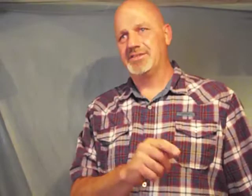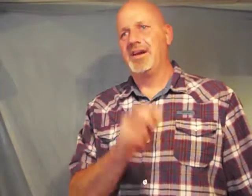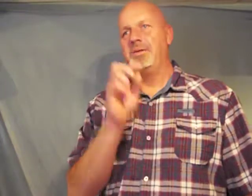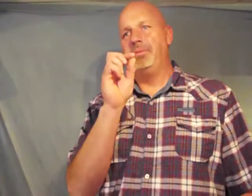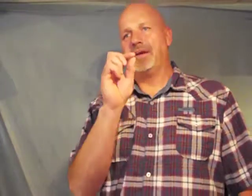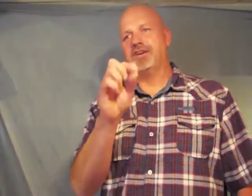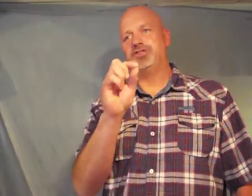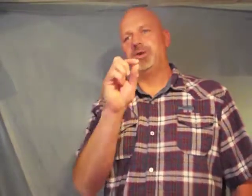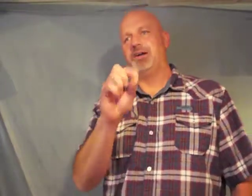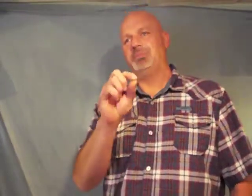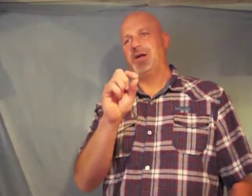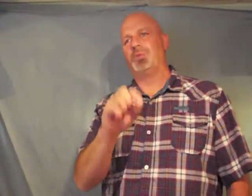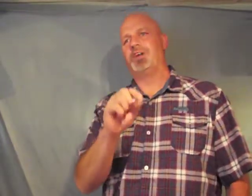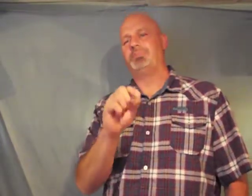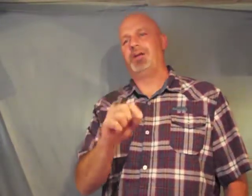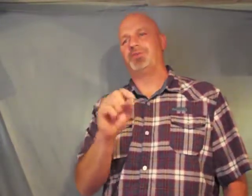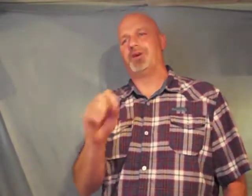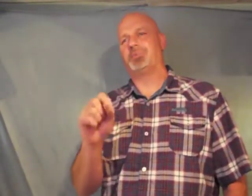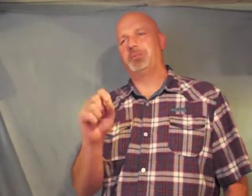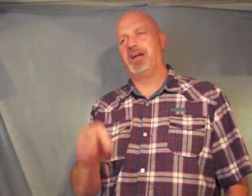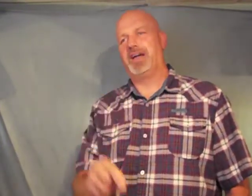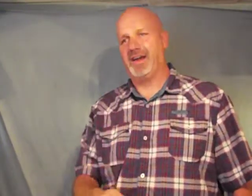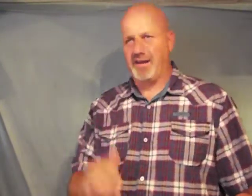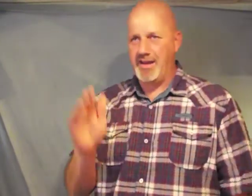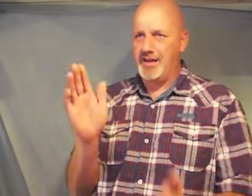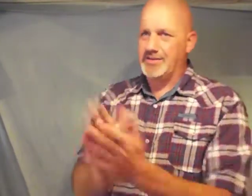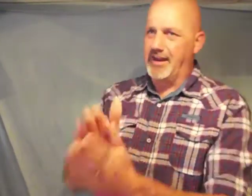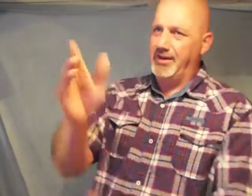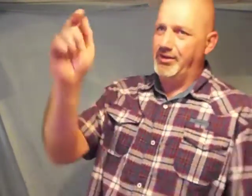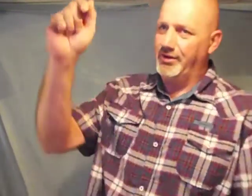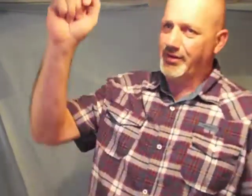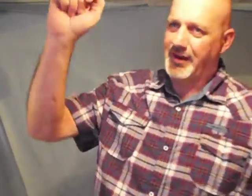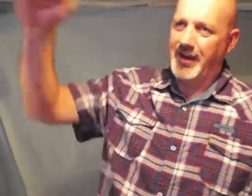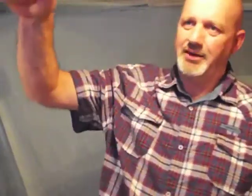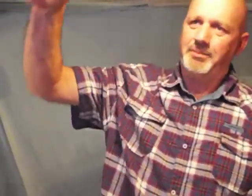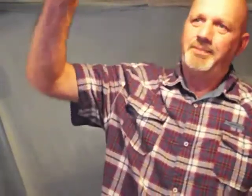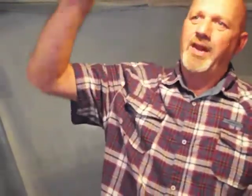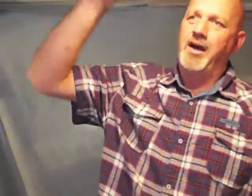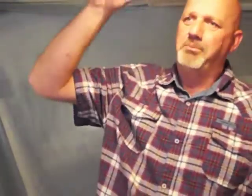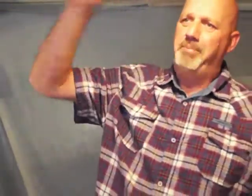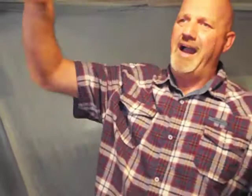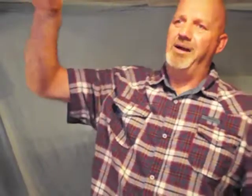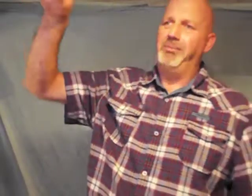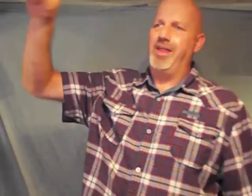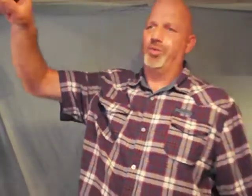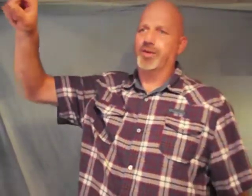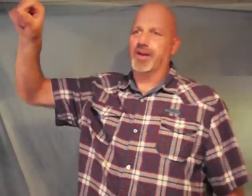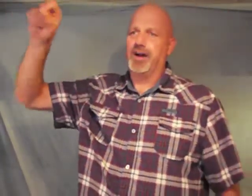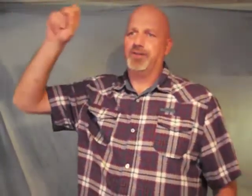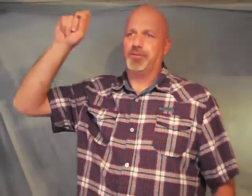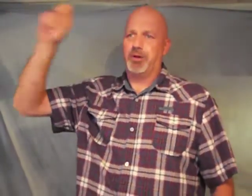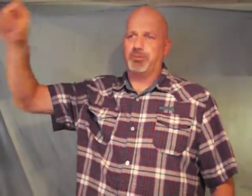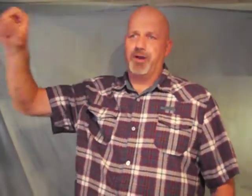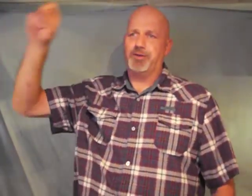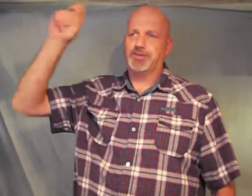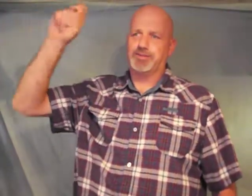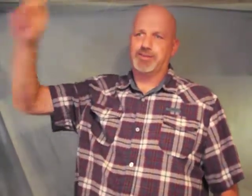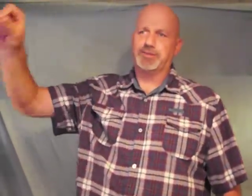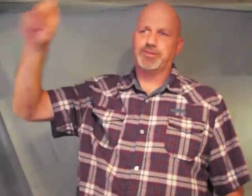because you have been with me from the beginning Satan you and your kingdom are bound by the word of God from our brothers and sisters